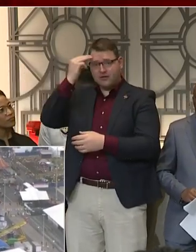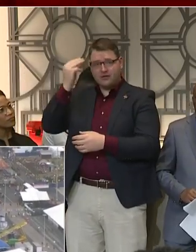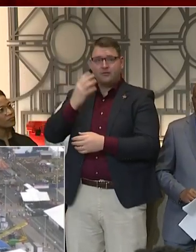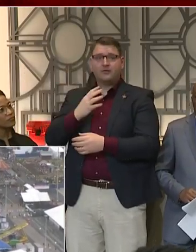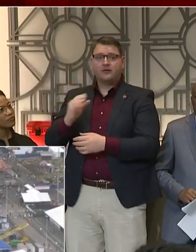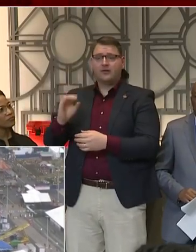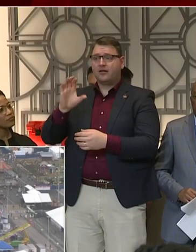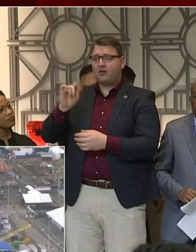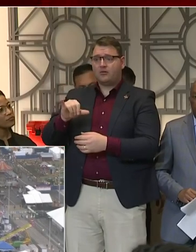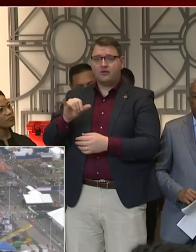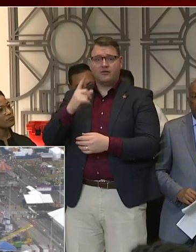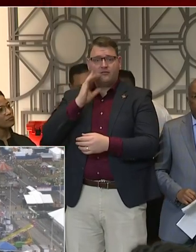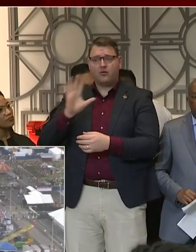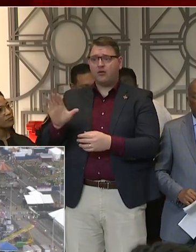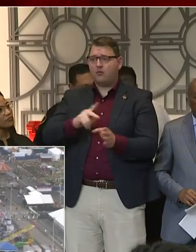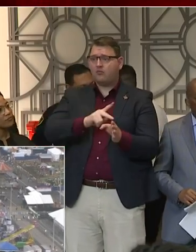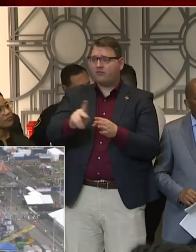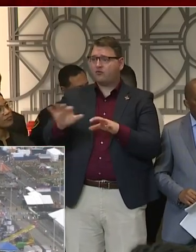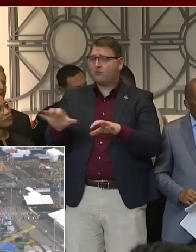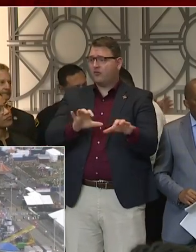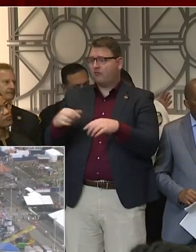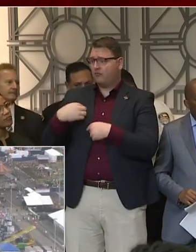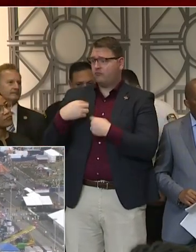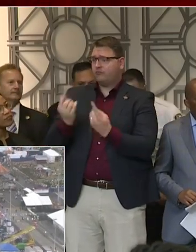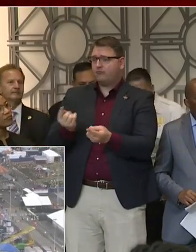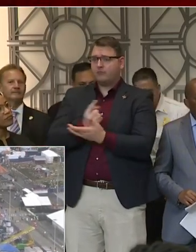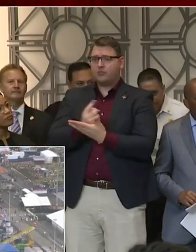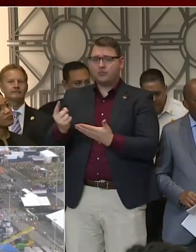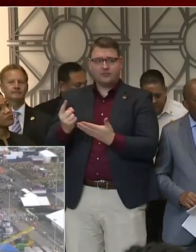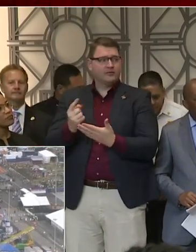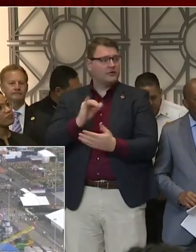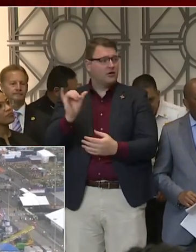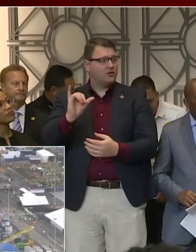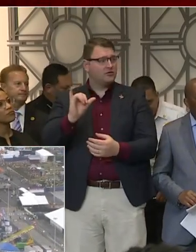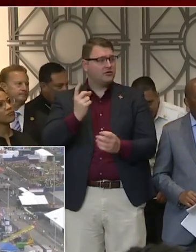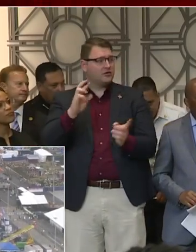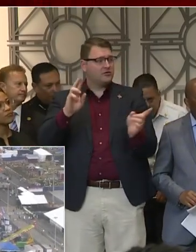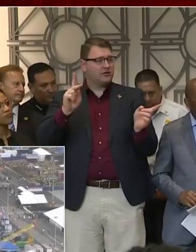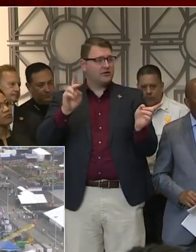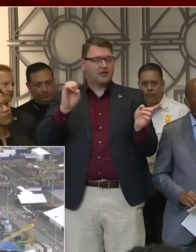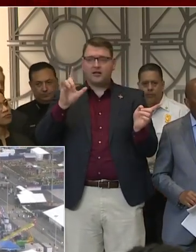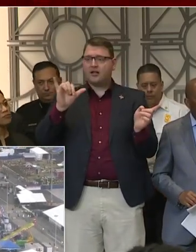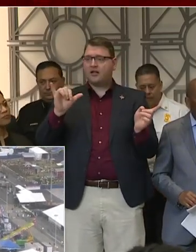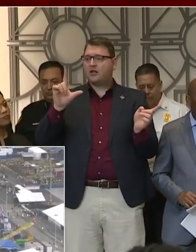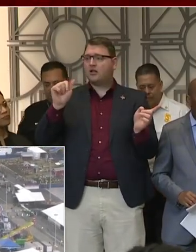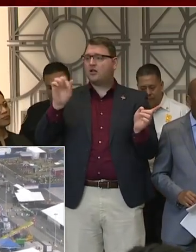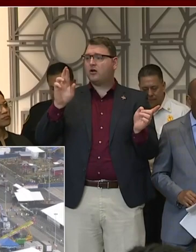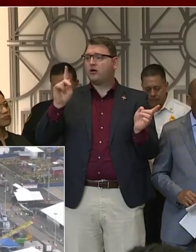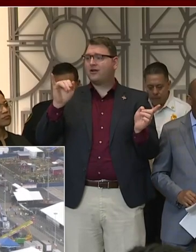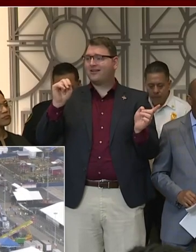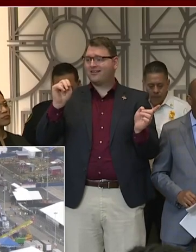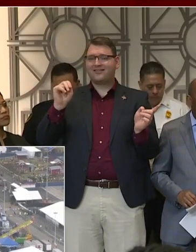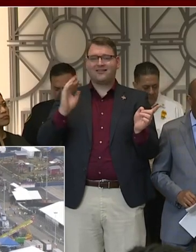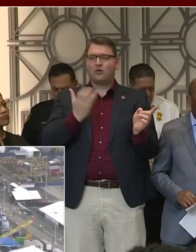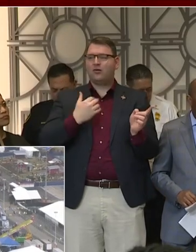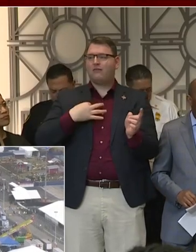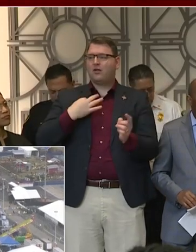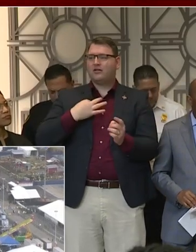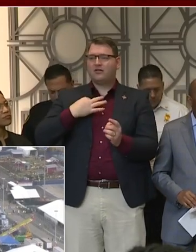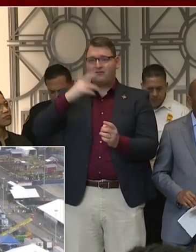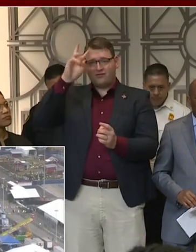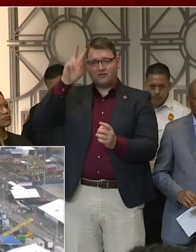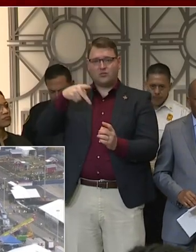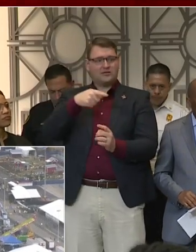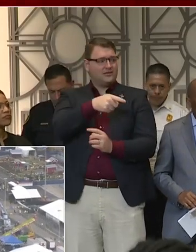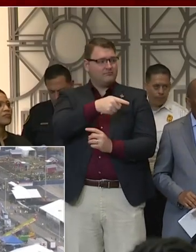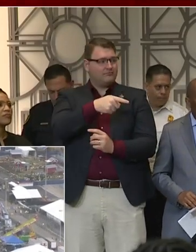week. I also want to recognize Dr. Kelly Larkin, one of our volunteer vice presidents for her efforts in making sure that we took